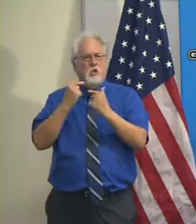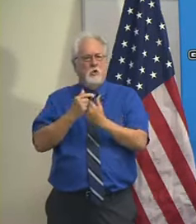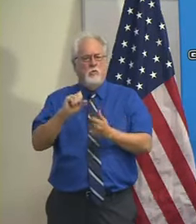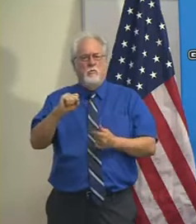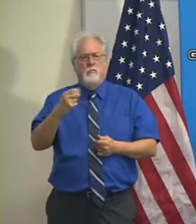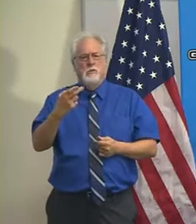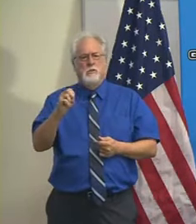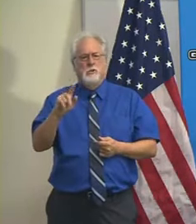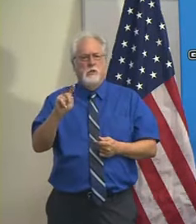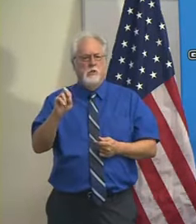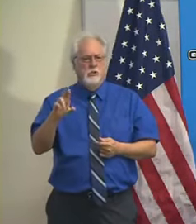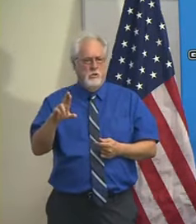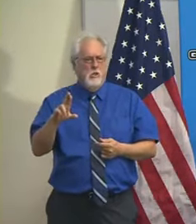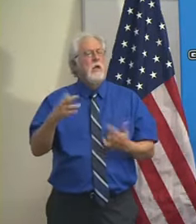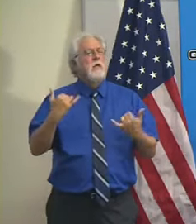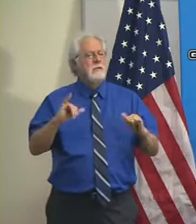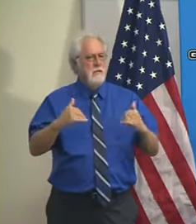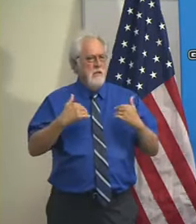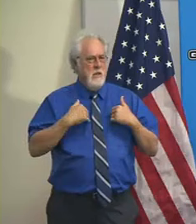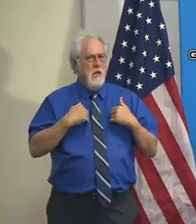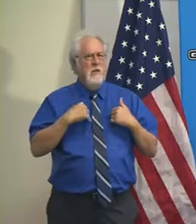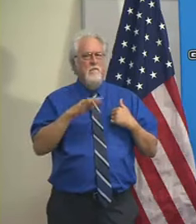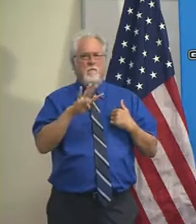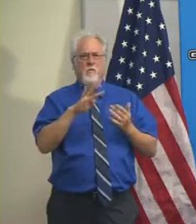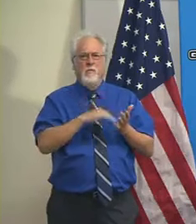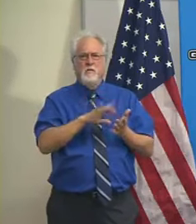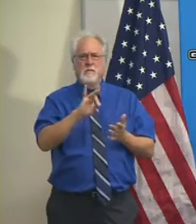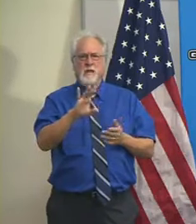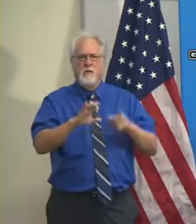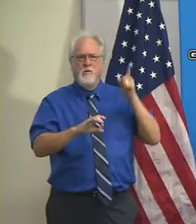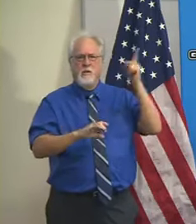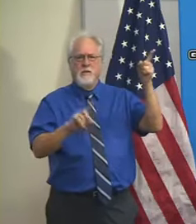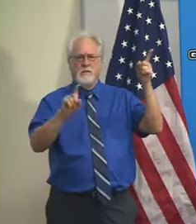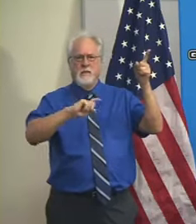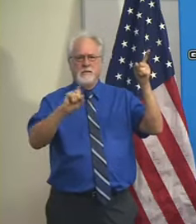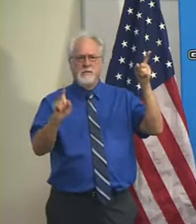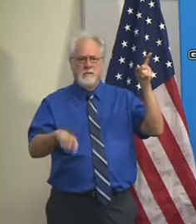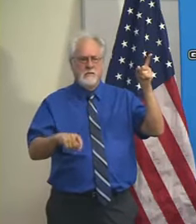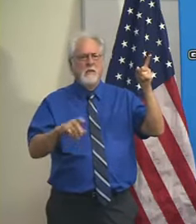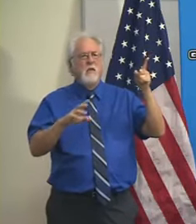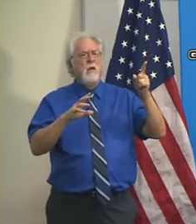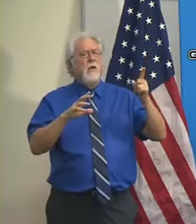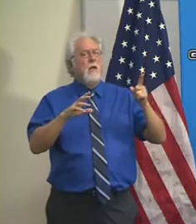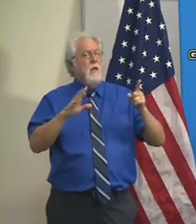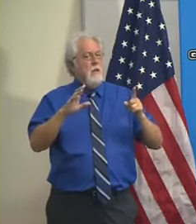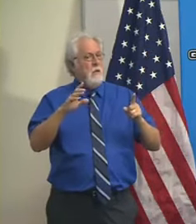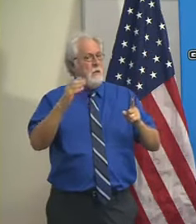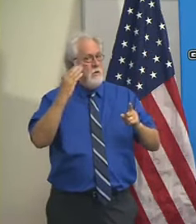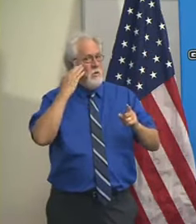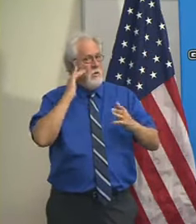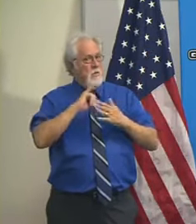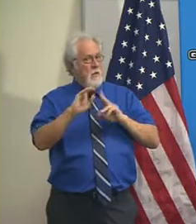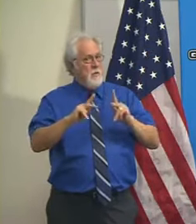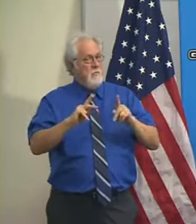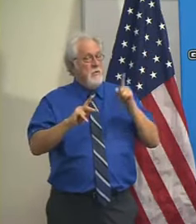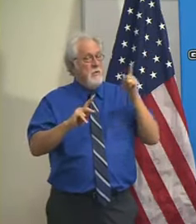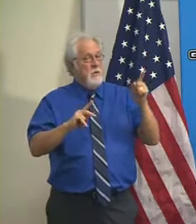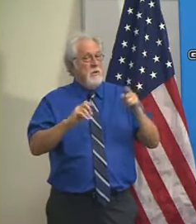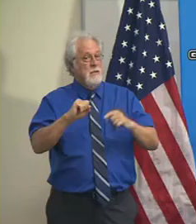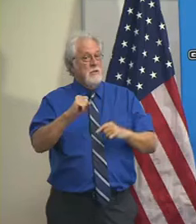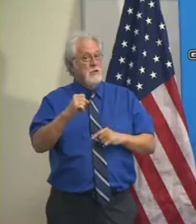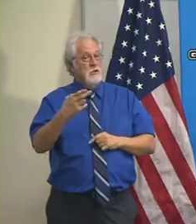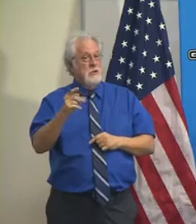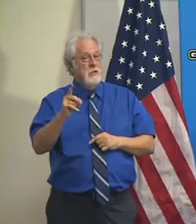sheltering. We still have about 4,800 in Texas. And what you all need to know is the number of people that we're